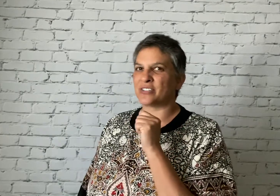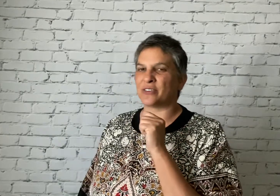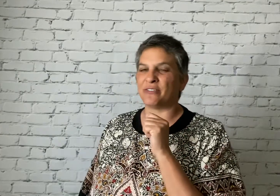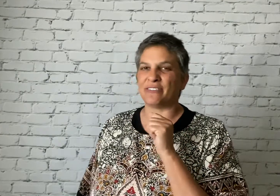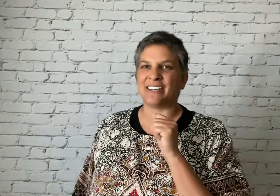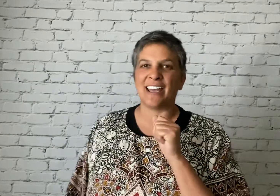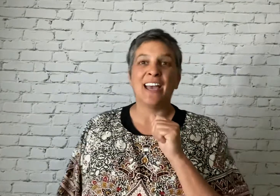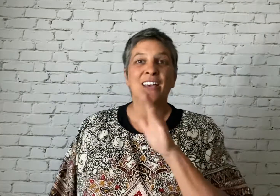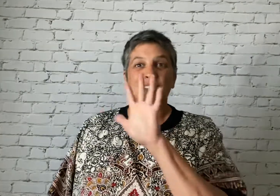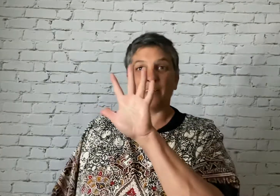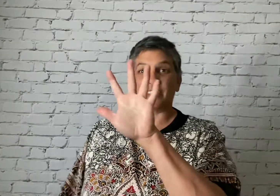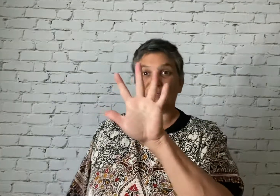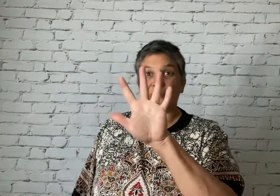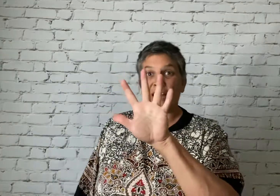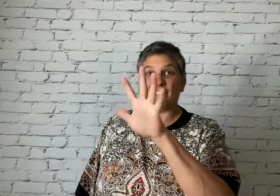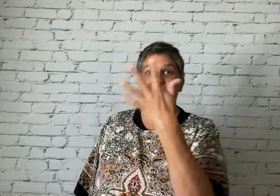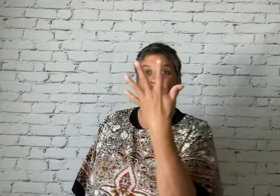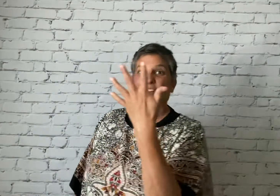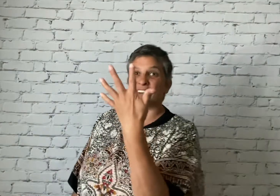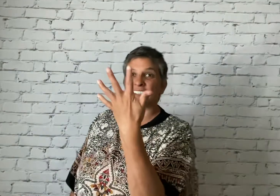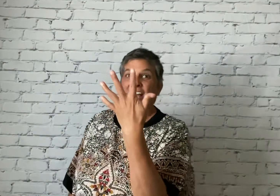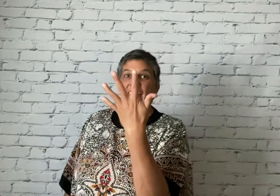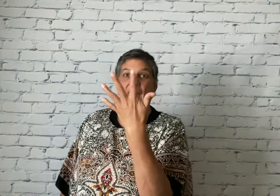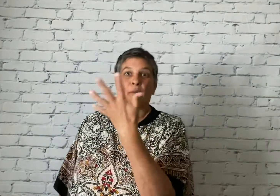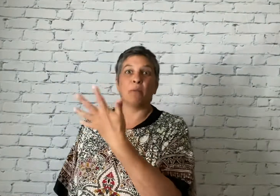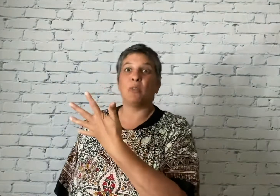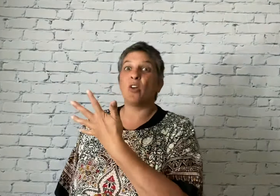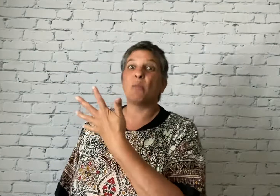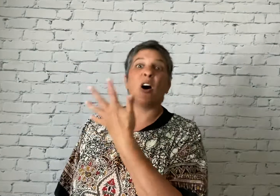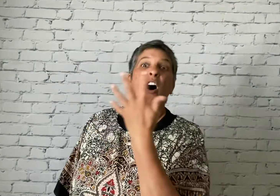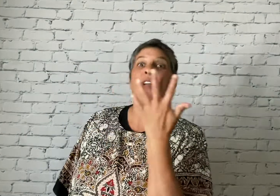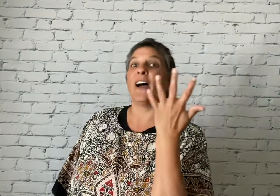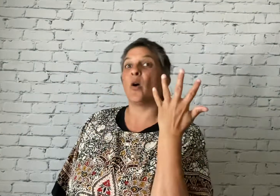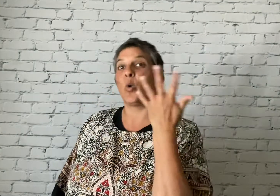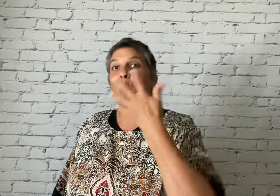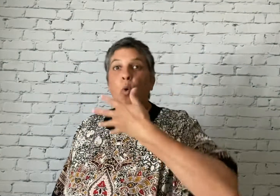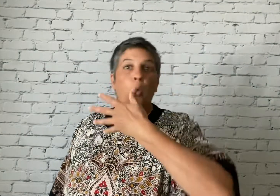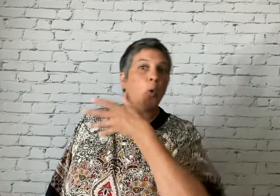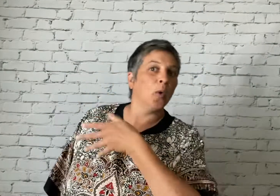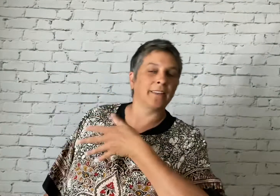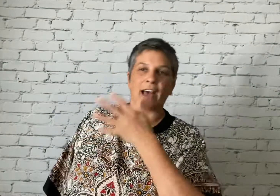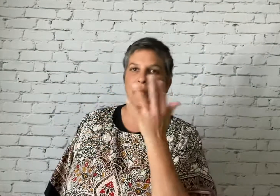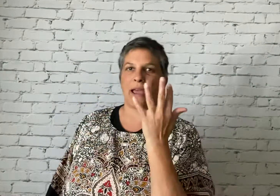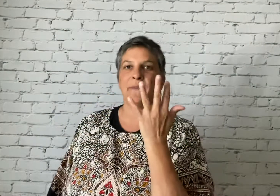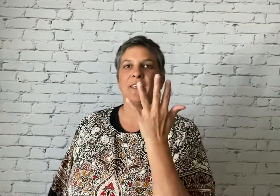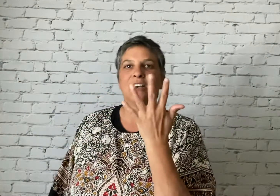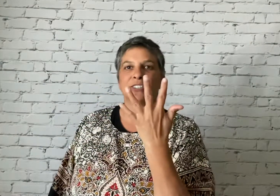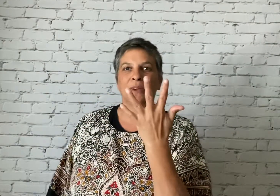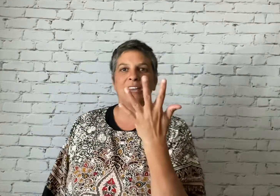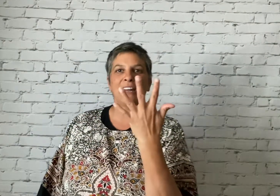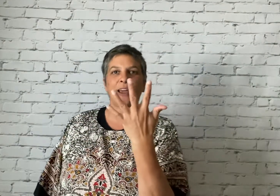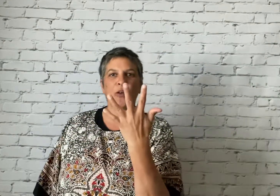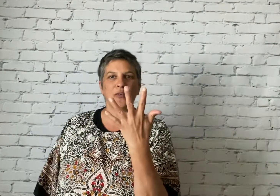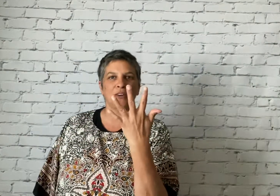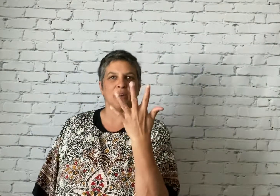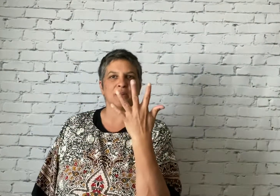turned 50. So let's do five fingers, and we'll blow them all out, like that, okay? So inhale to the nose,